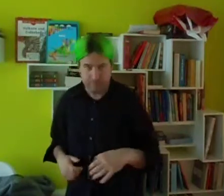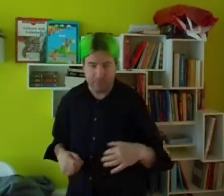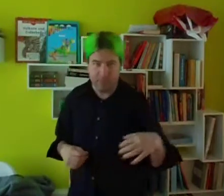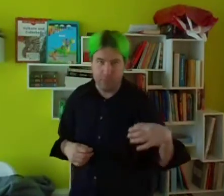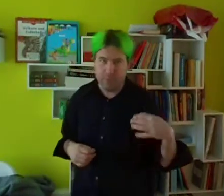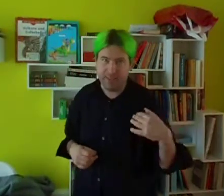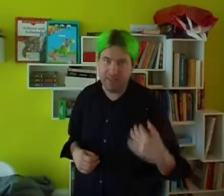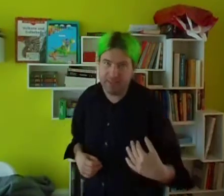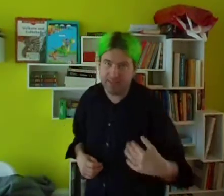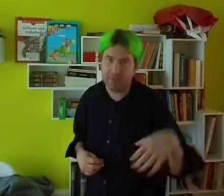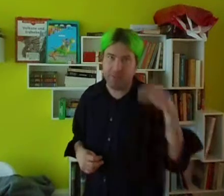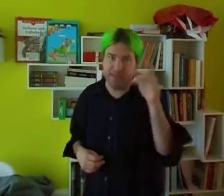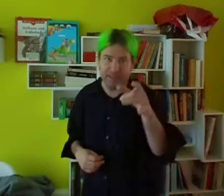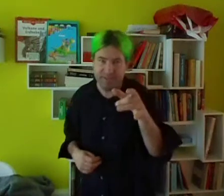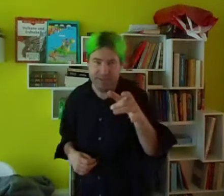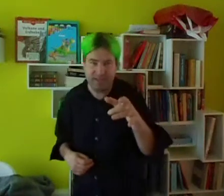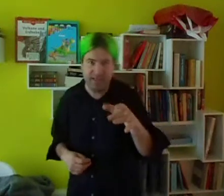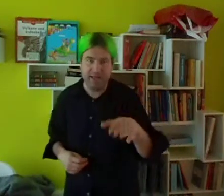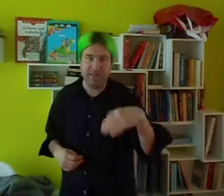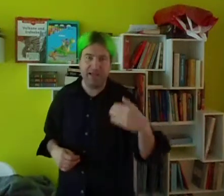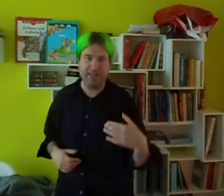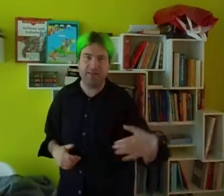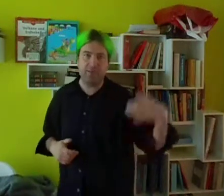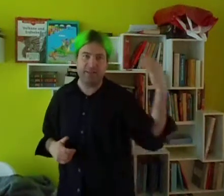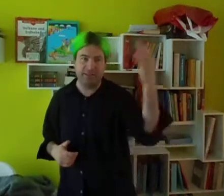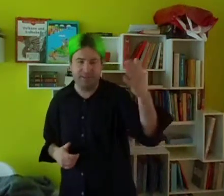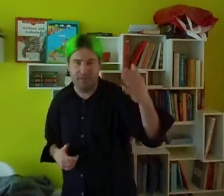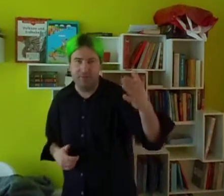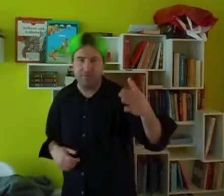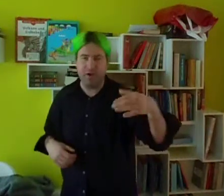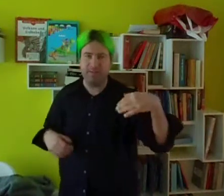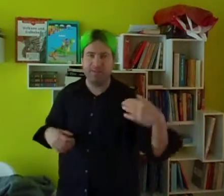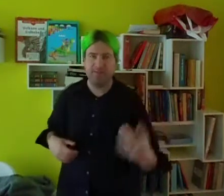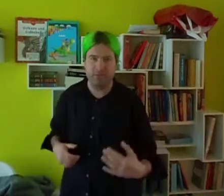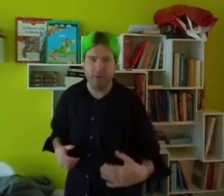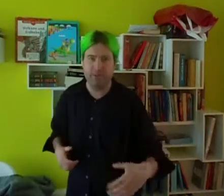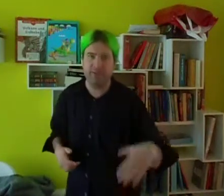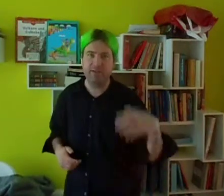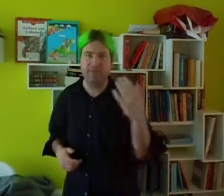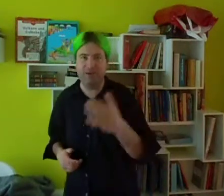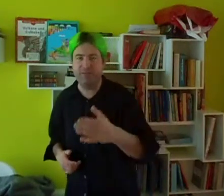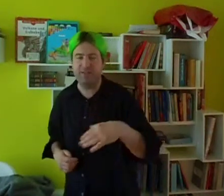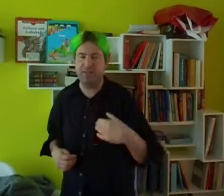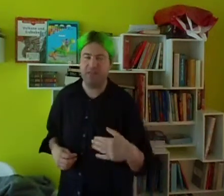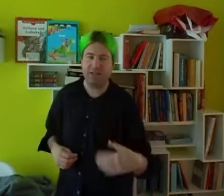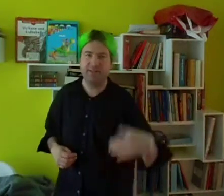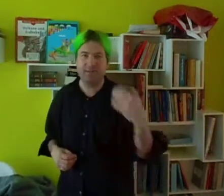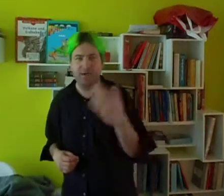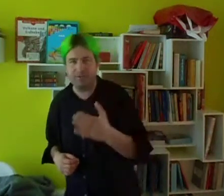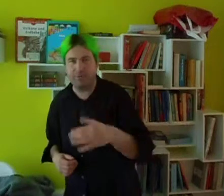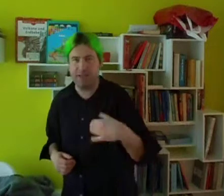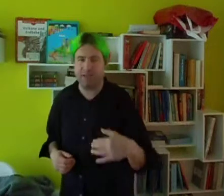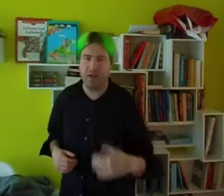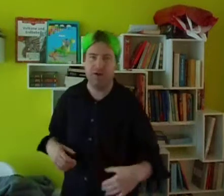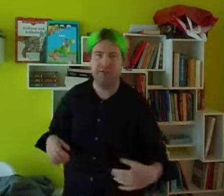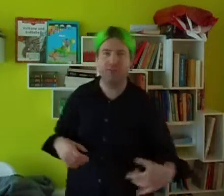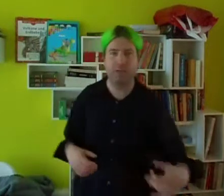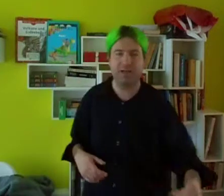With the ease to please In any degrees From the zeros to the fifties Even I discuss rack in the house is a way of